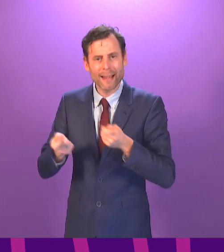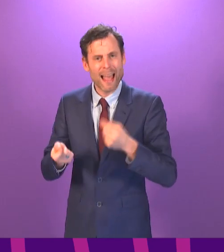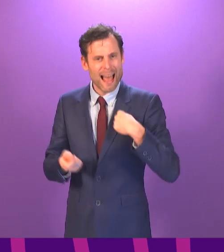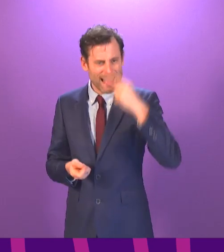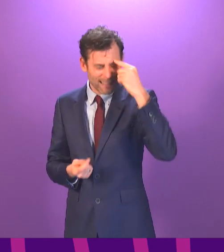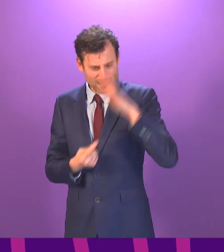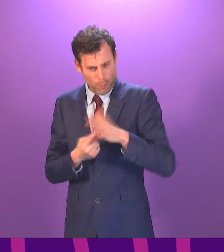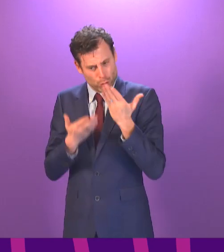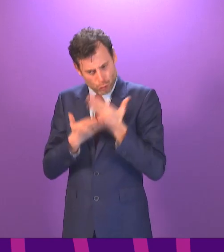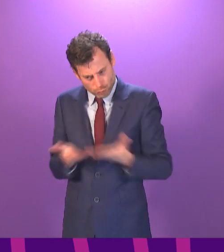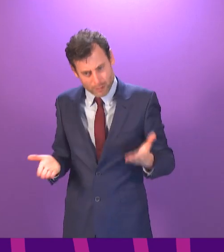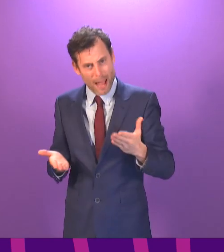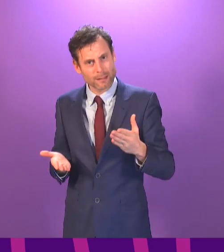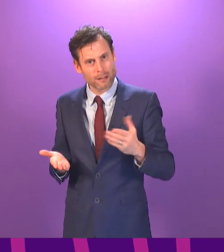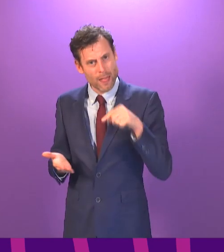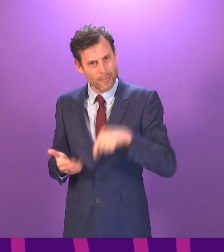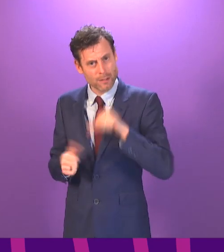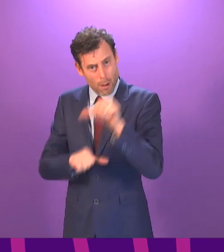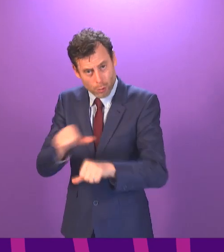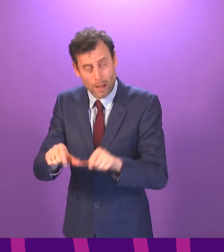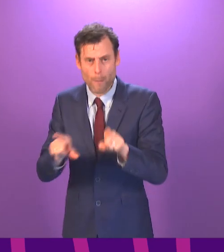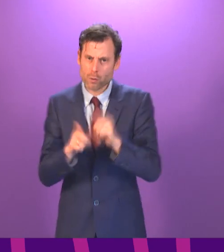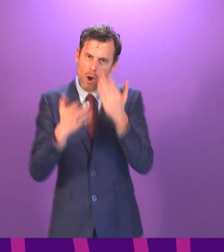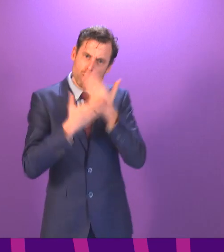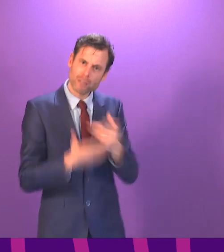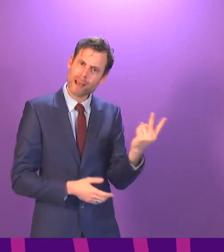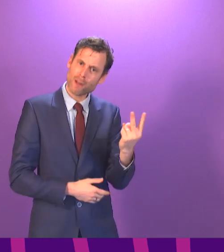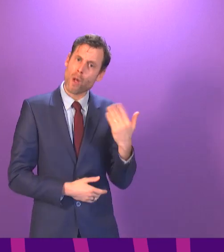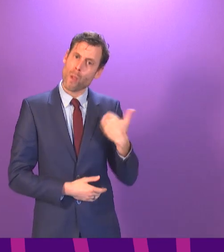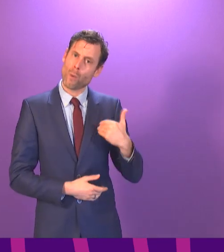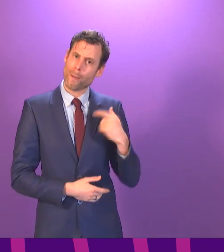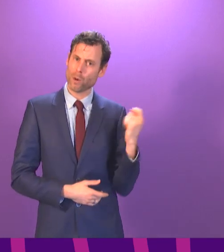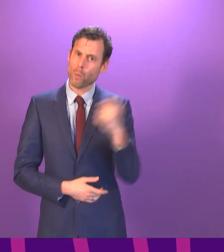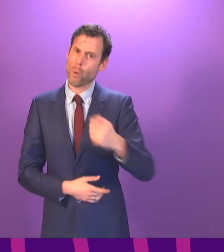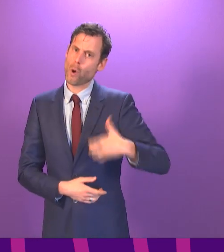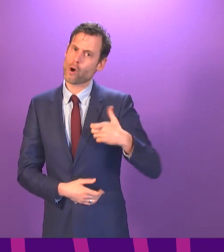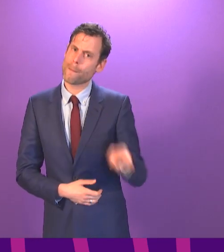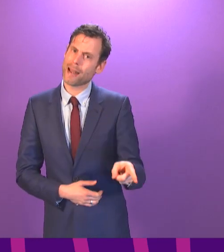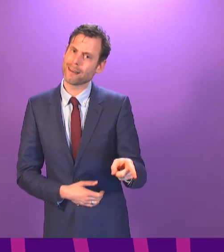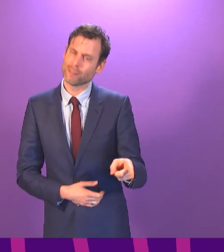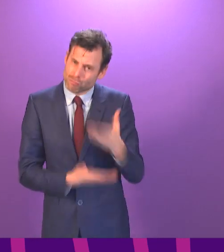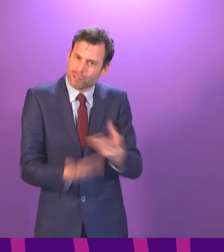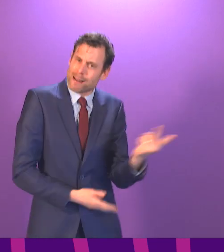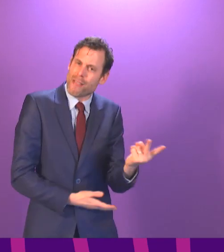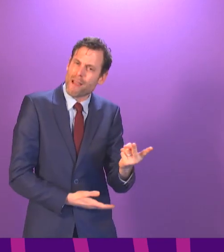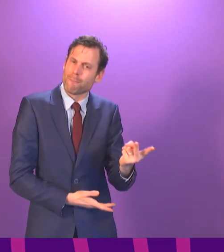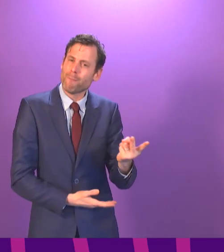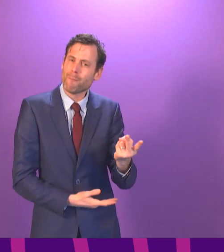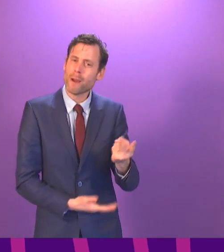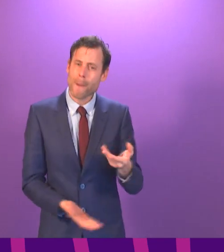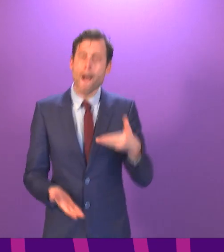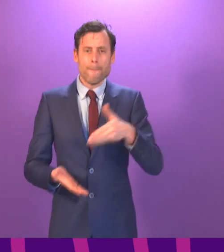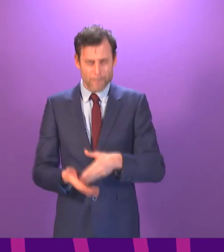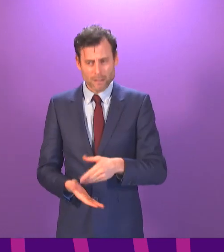the rights and the interests of the women whose complaints started this whole process and actually it's also the best way to allow